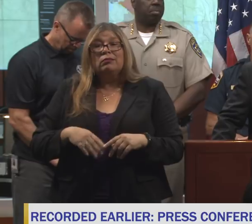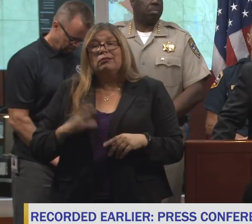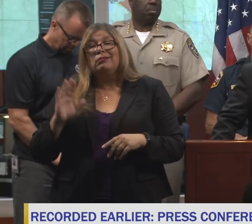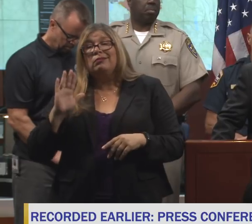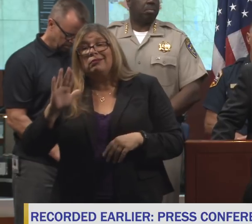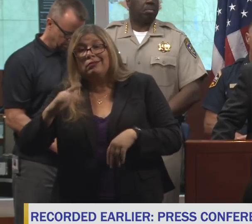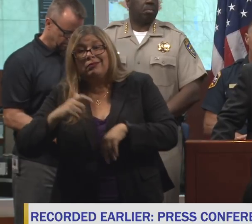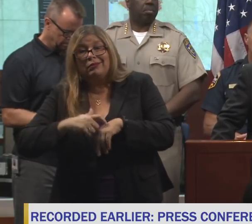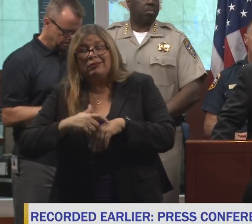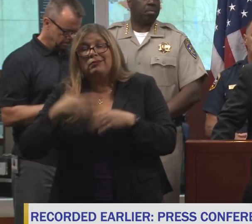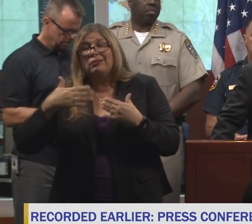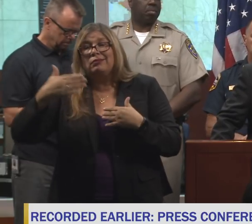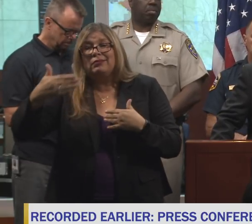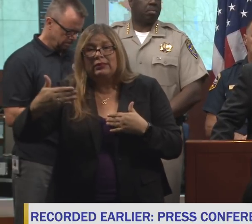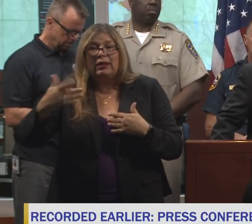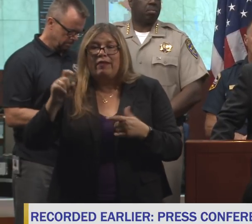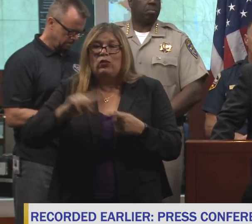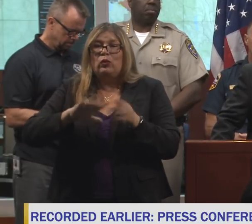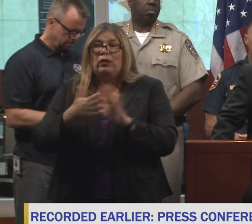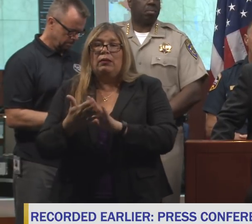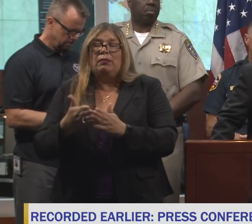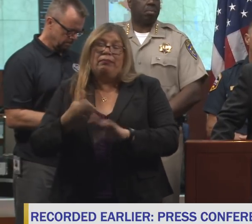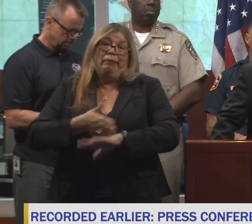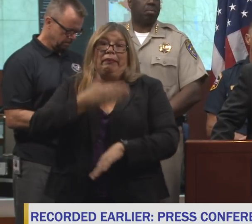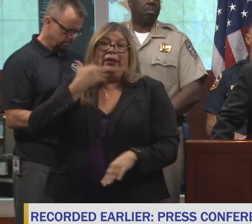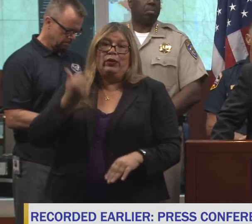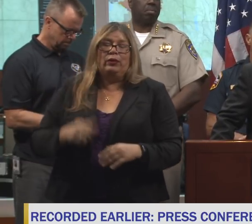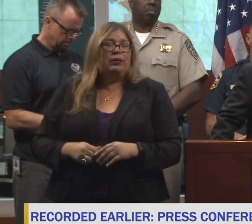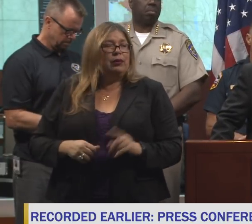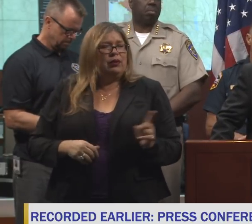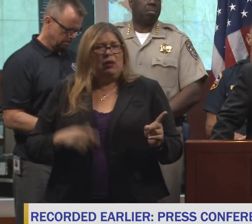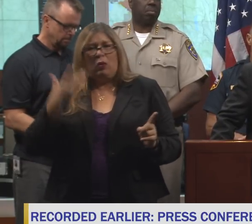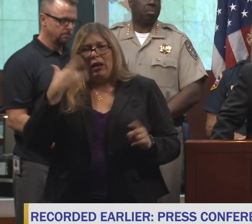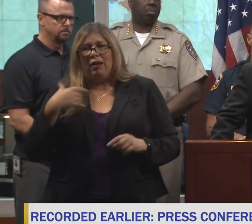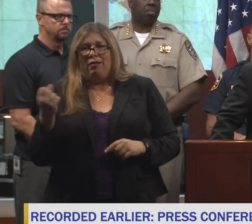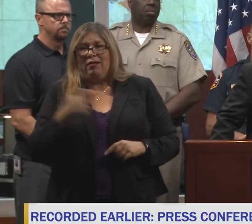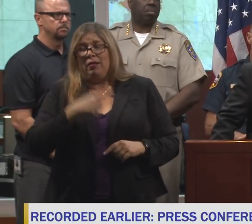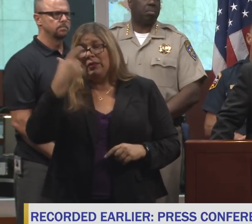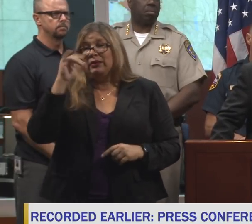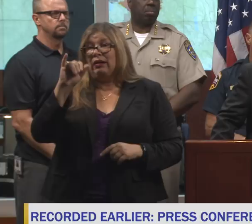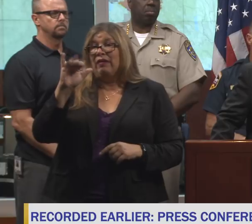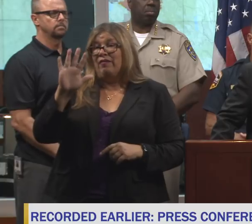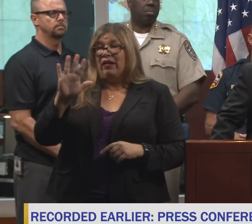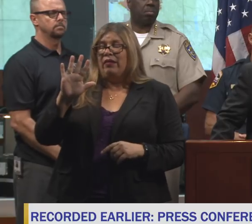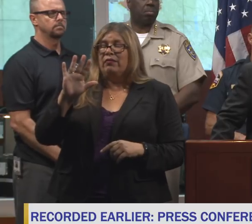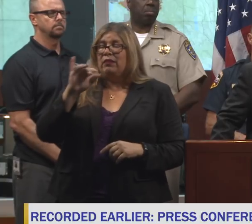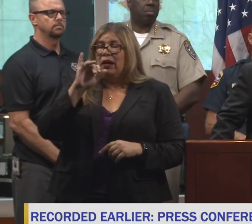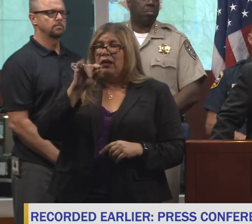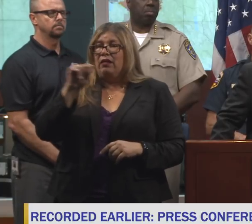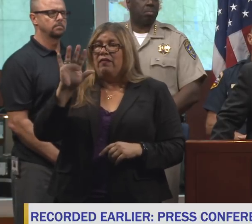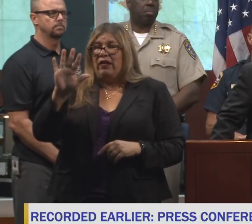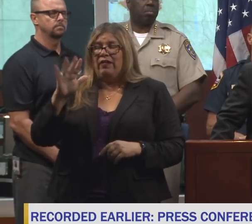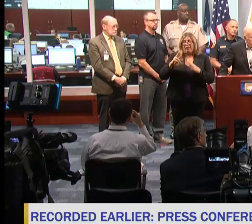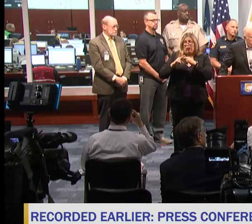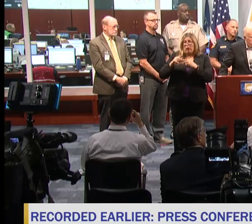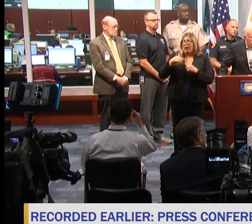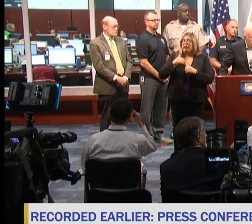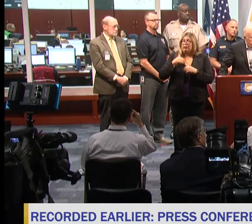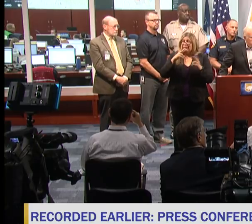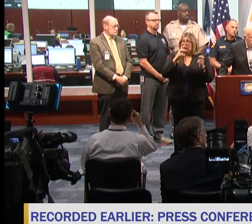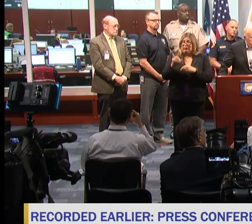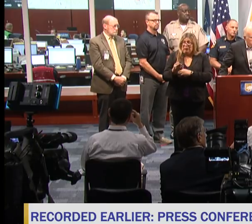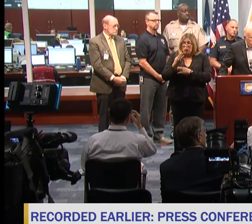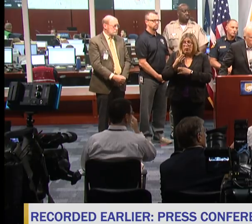certain period of time, then they'll probably have to get better. reason I ask is I-5 had an issue this morning which took out several vehicles off the road and closed